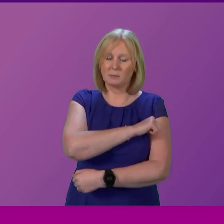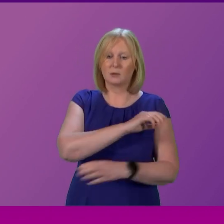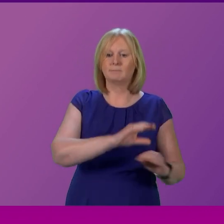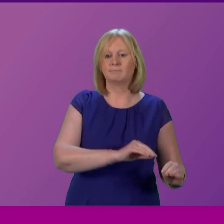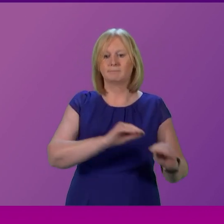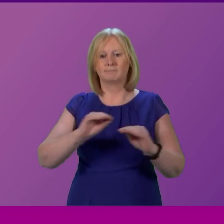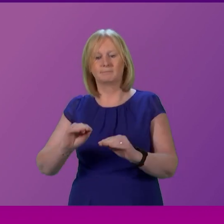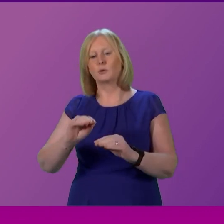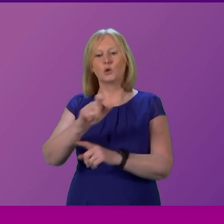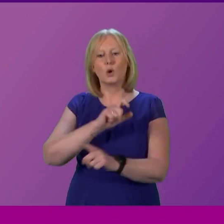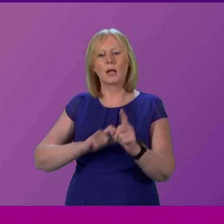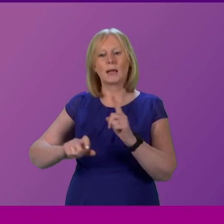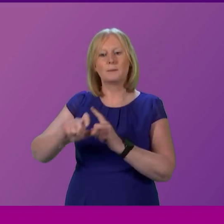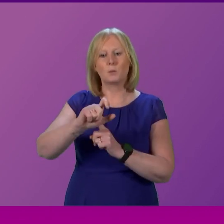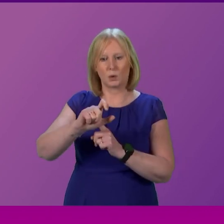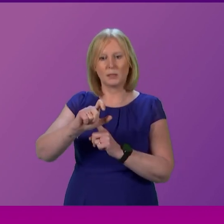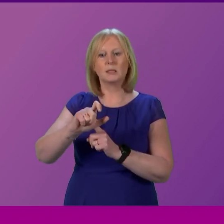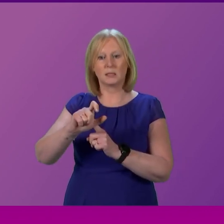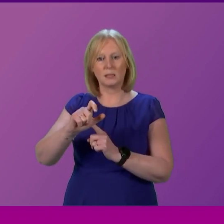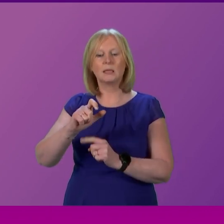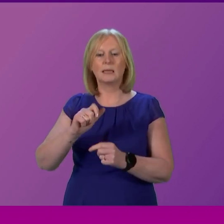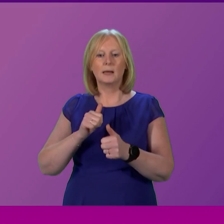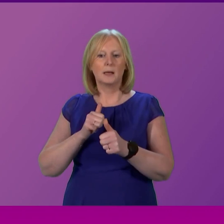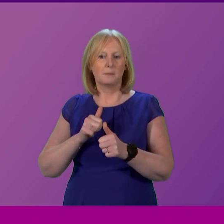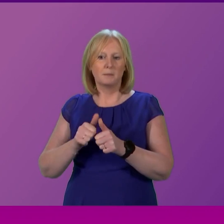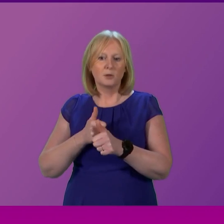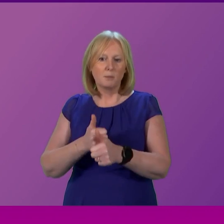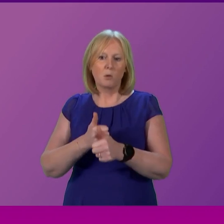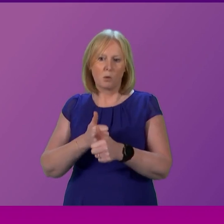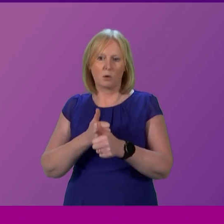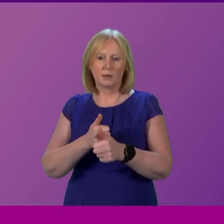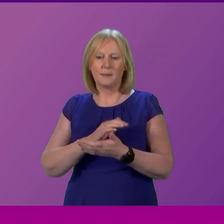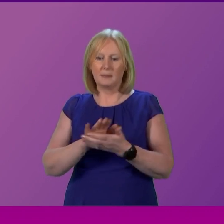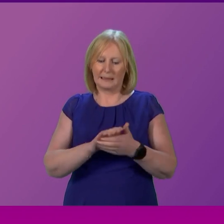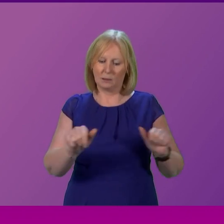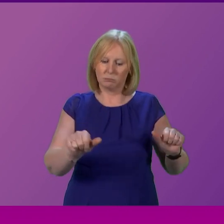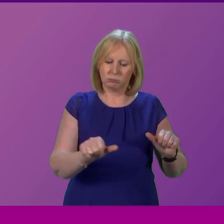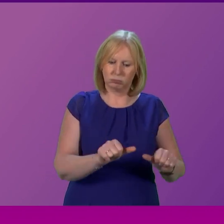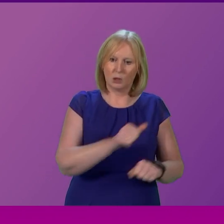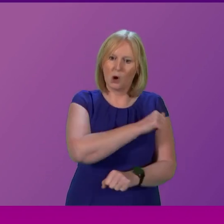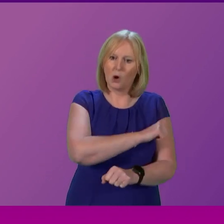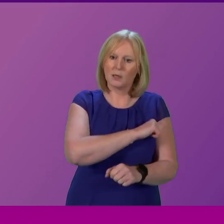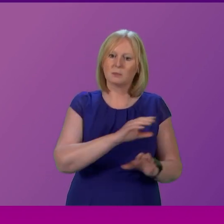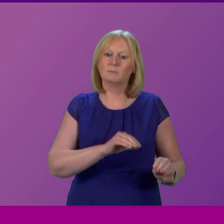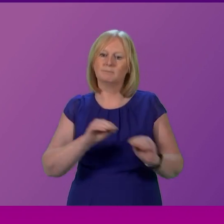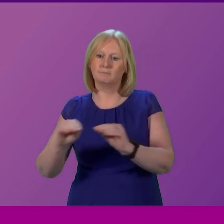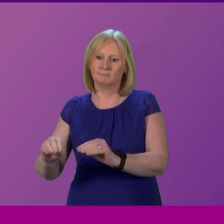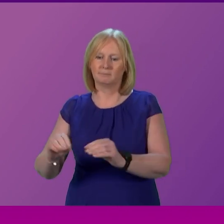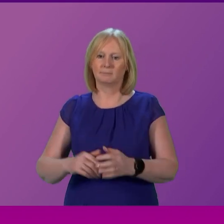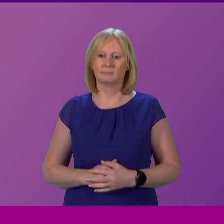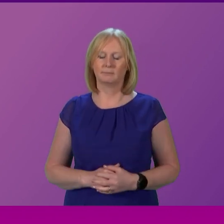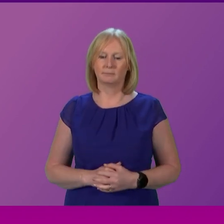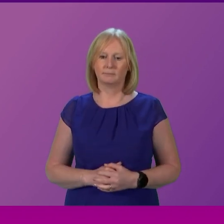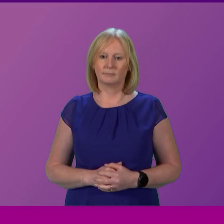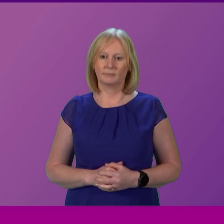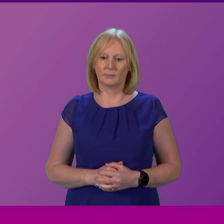appropriate community one, recognising the risk of prolonged stays in hospital. In addition to responding to inter-pressures, a